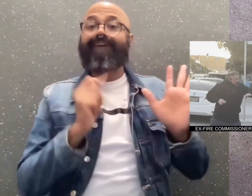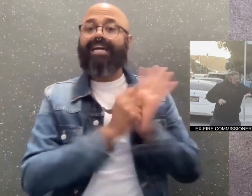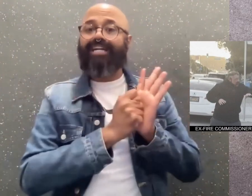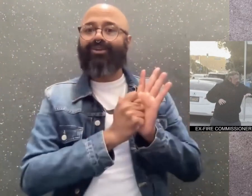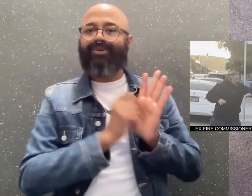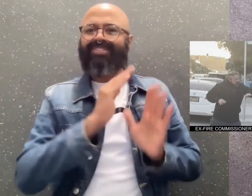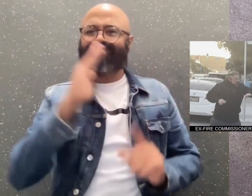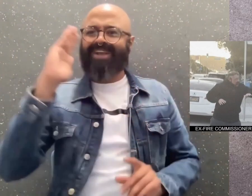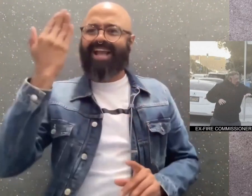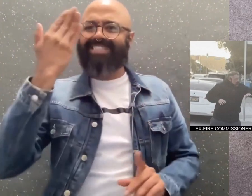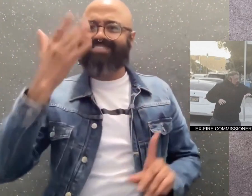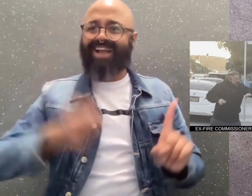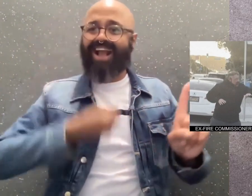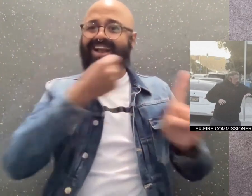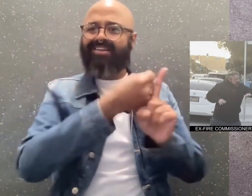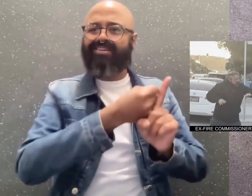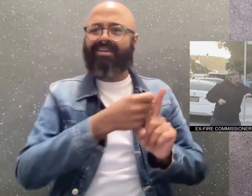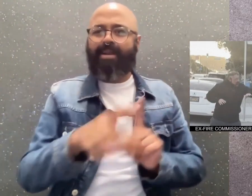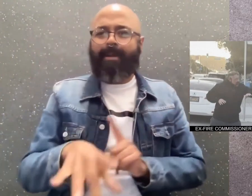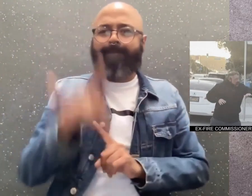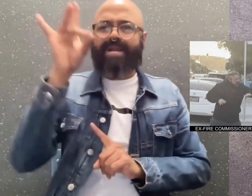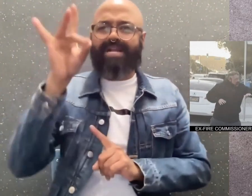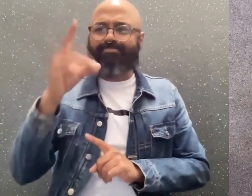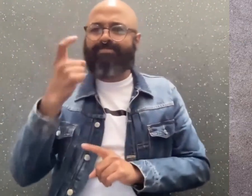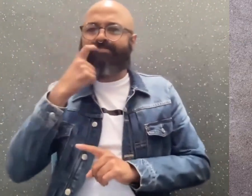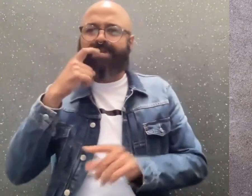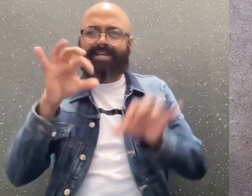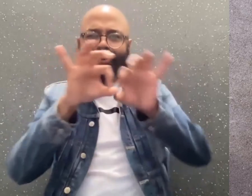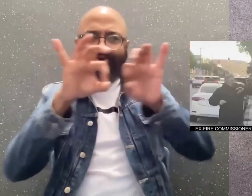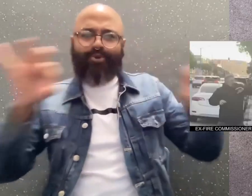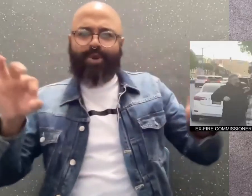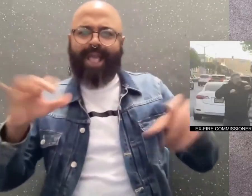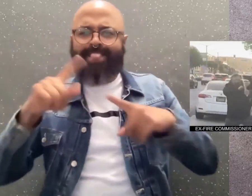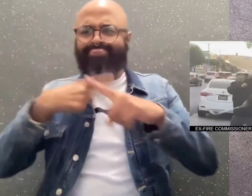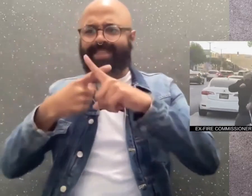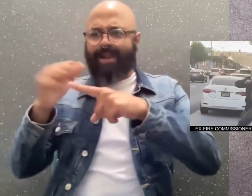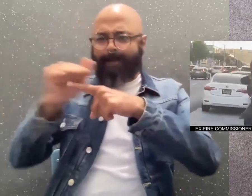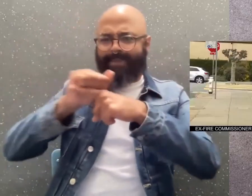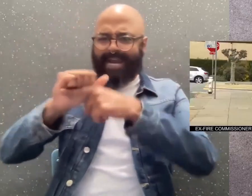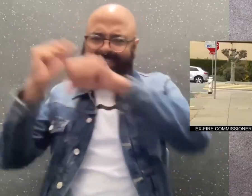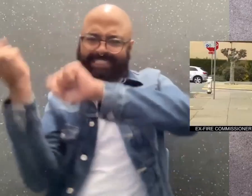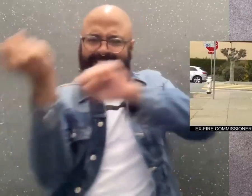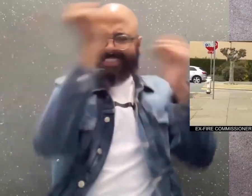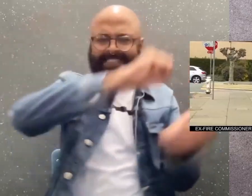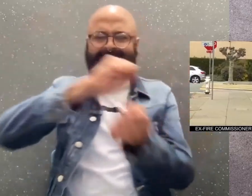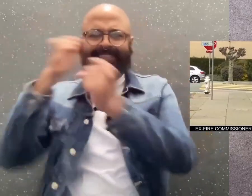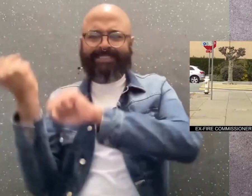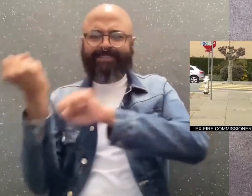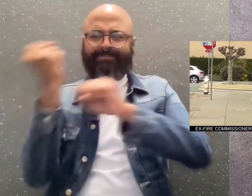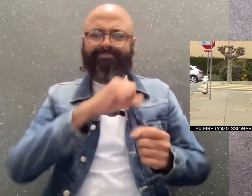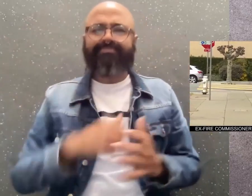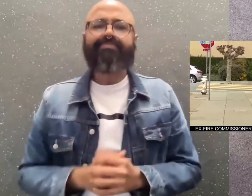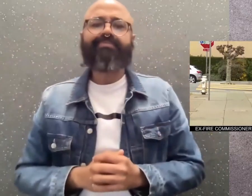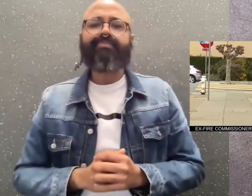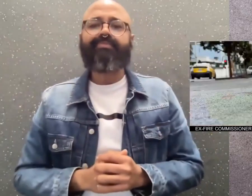His attorney released this video of his alleged attacker picking up a metal rod then practicing his swing.